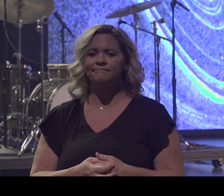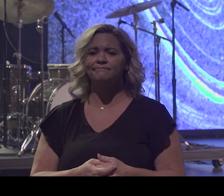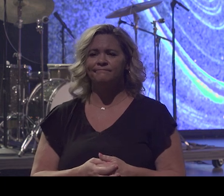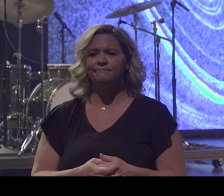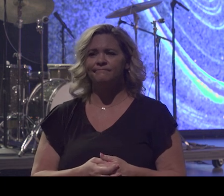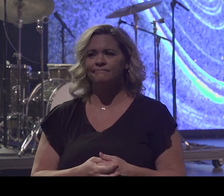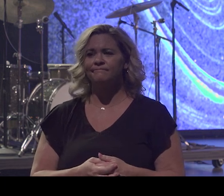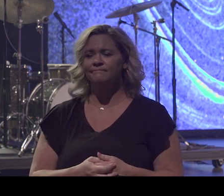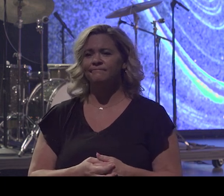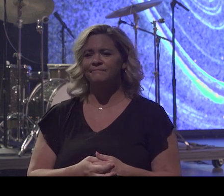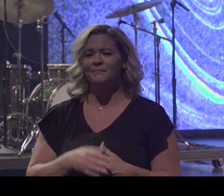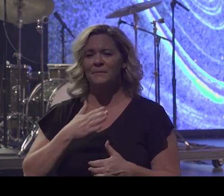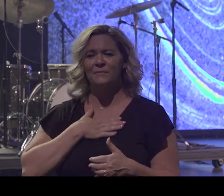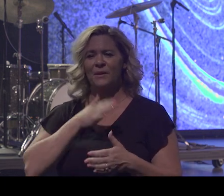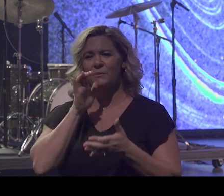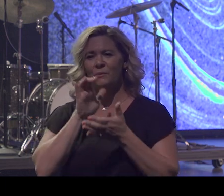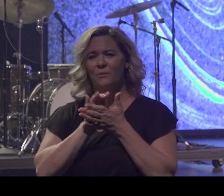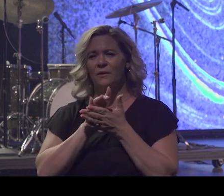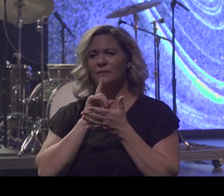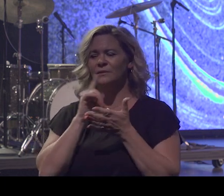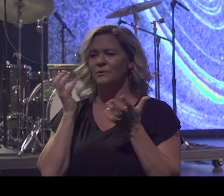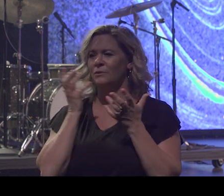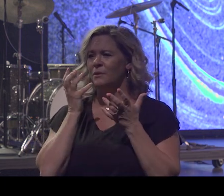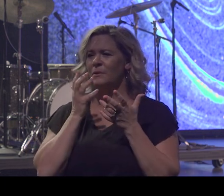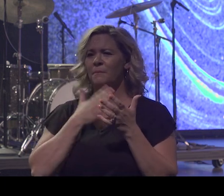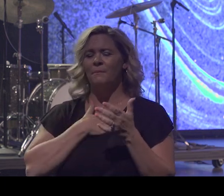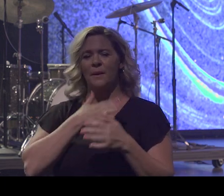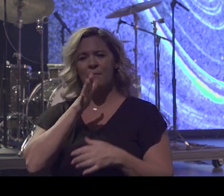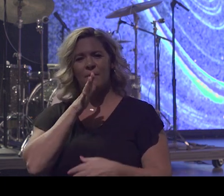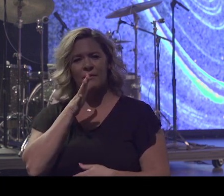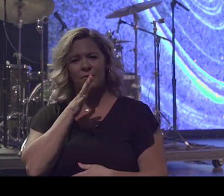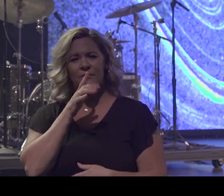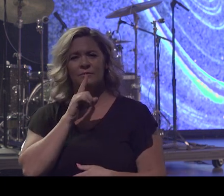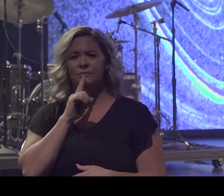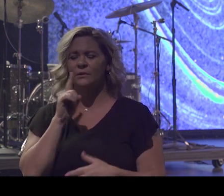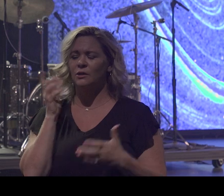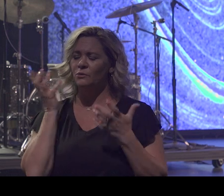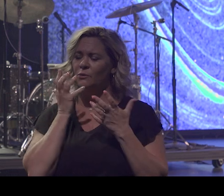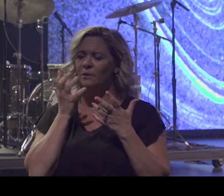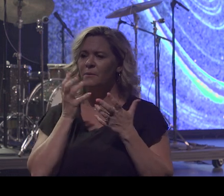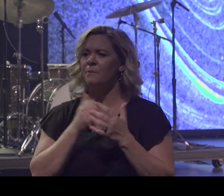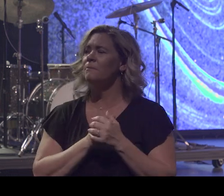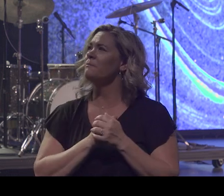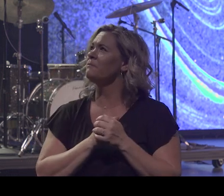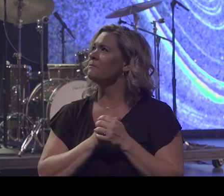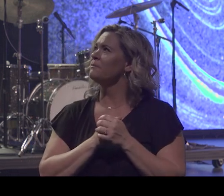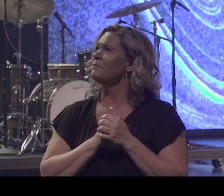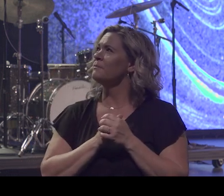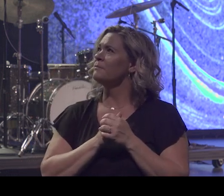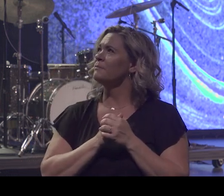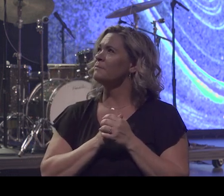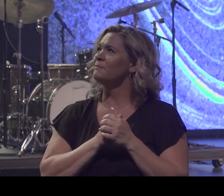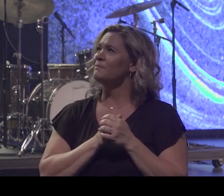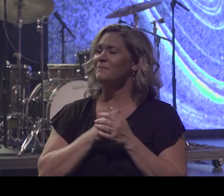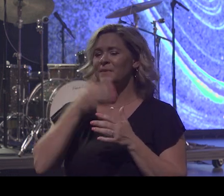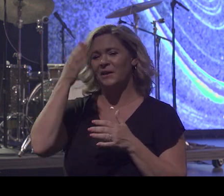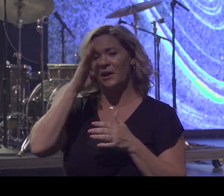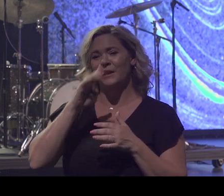My wife is so incredible. My mother is so incredible. God has a great sense of humor because I was a